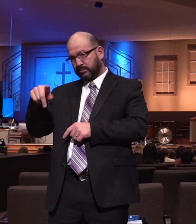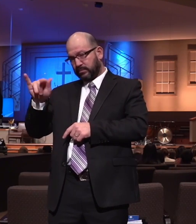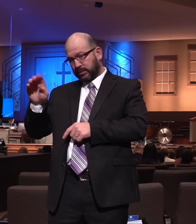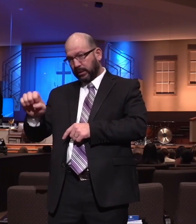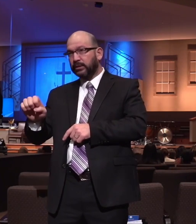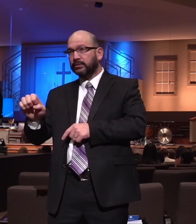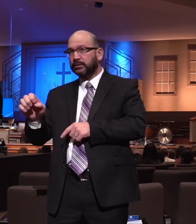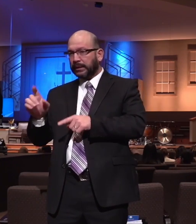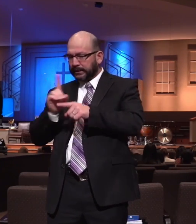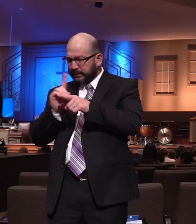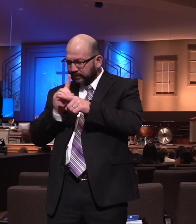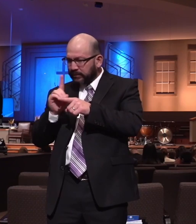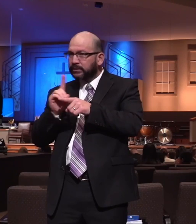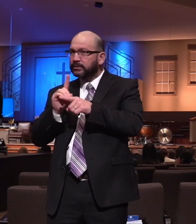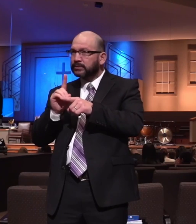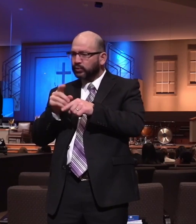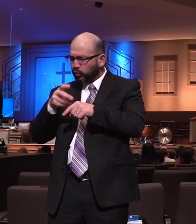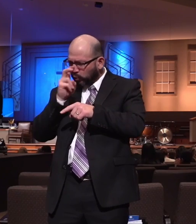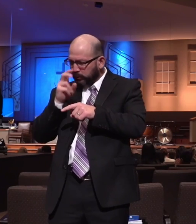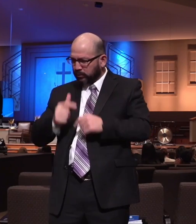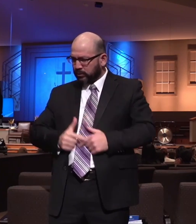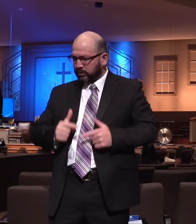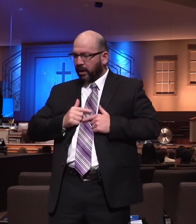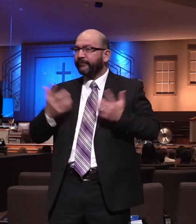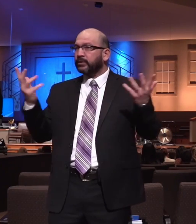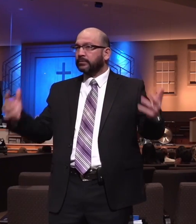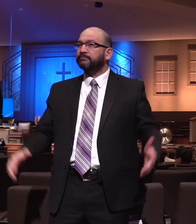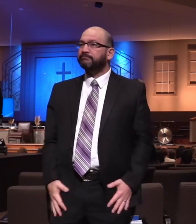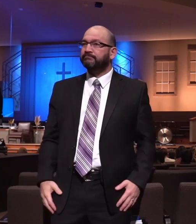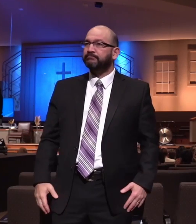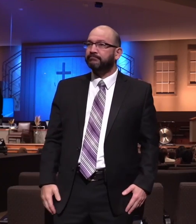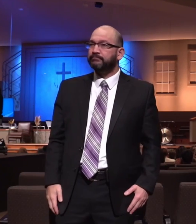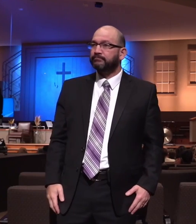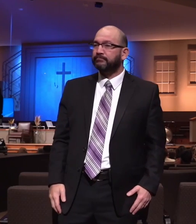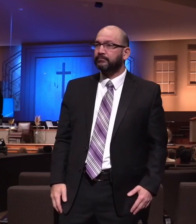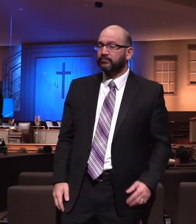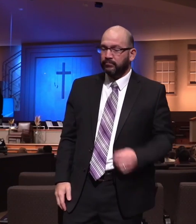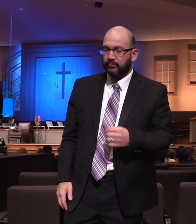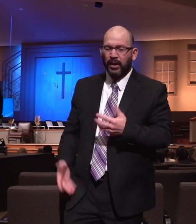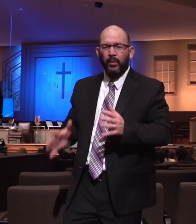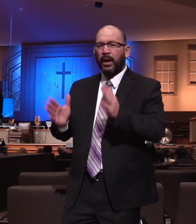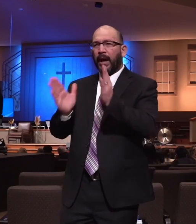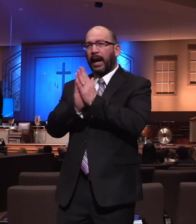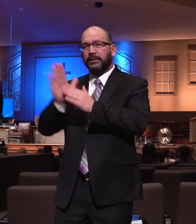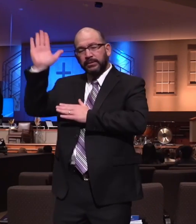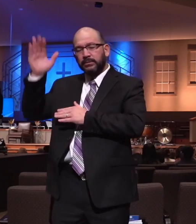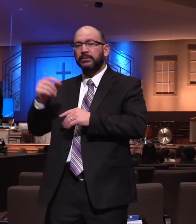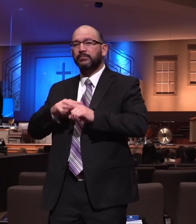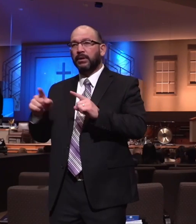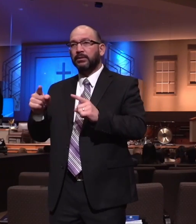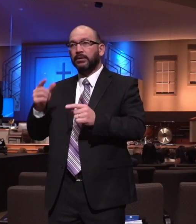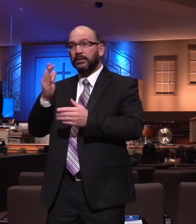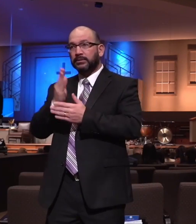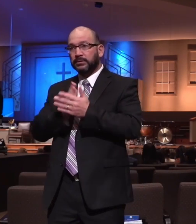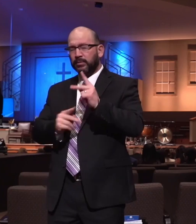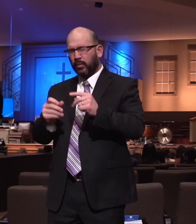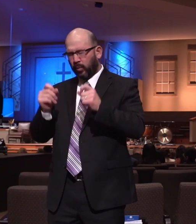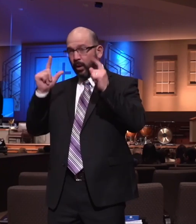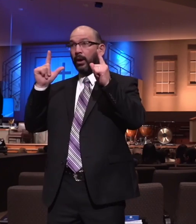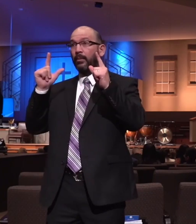a priority in your life. I'll not ask for a raise of hands, but there are some in this room who get up every morning and you exercise.